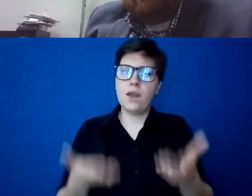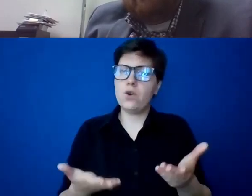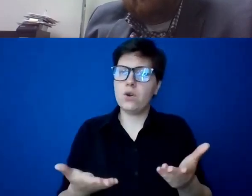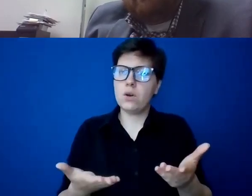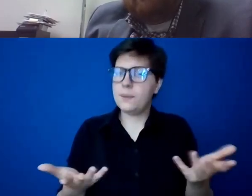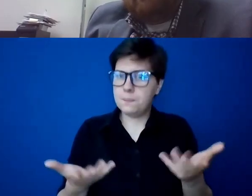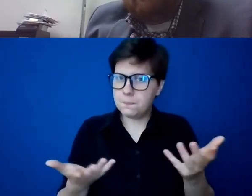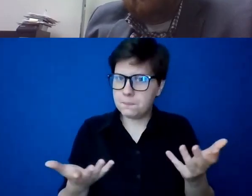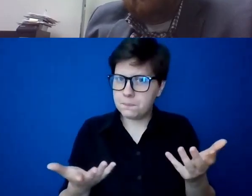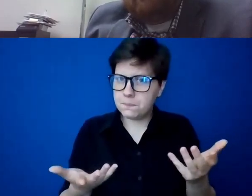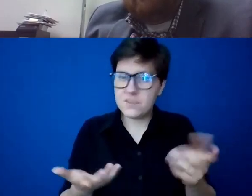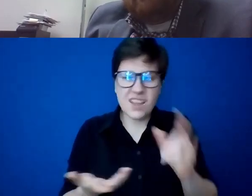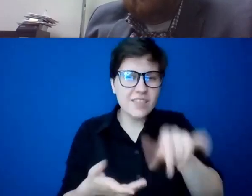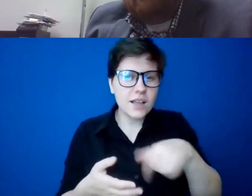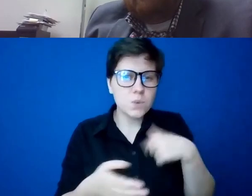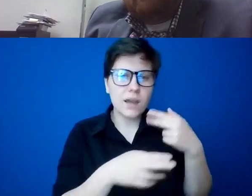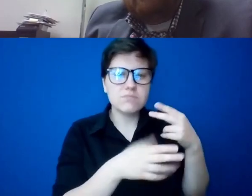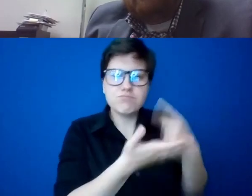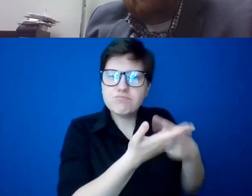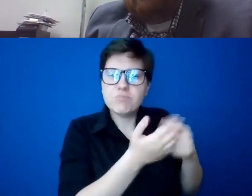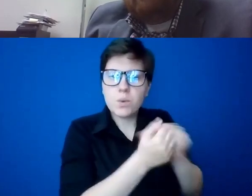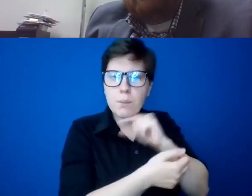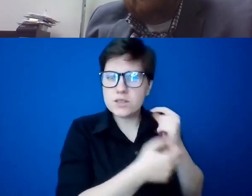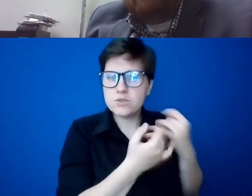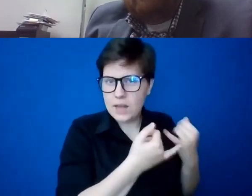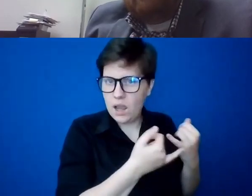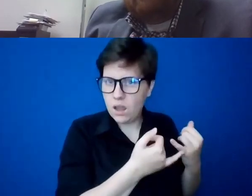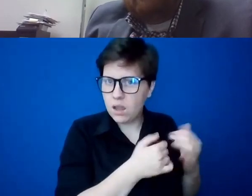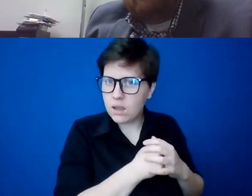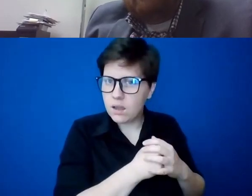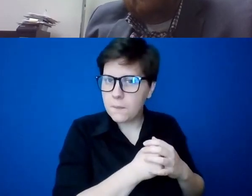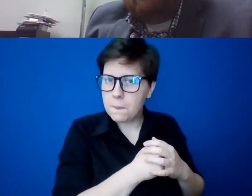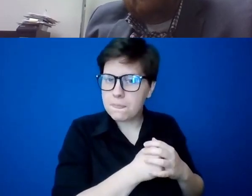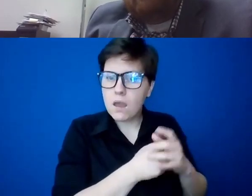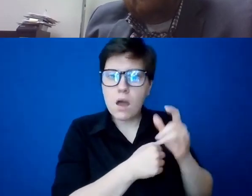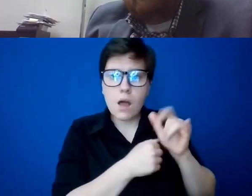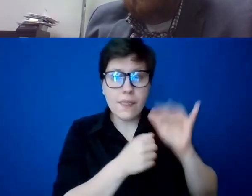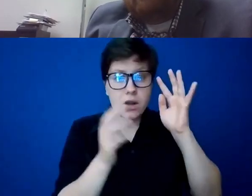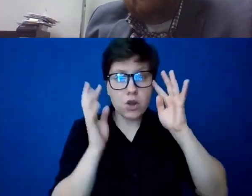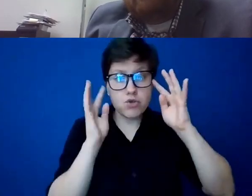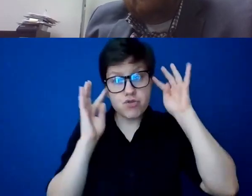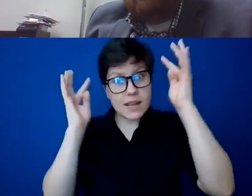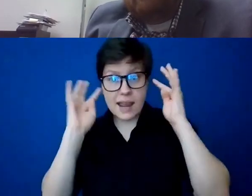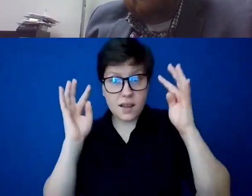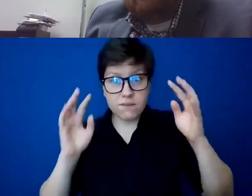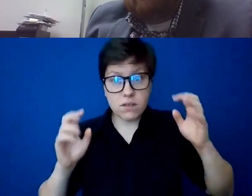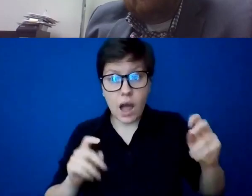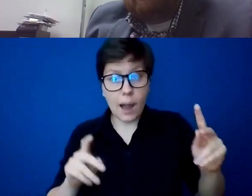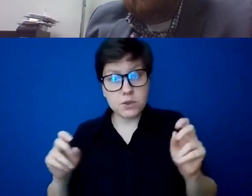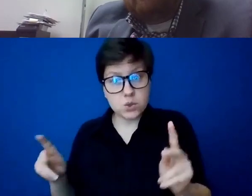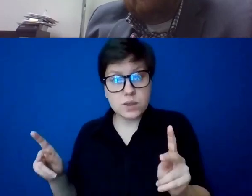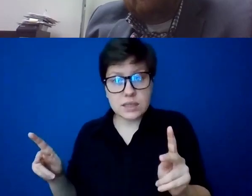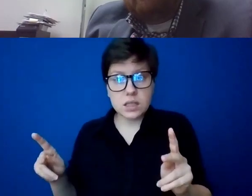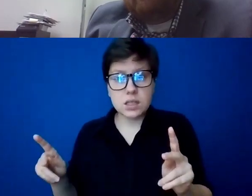Uh, and I think that's what I talked to our priests about today. Uh, the creative opportunities, uh, to, to,